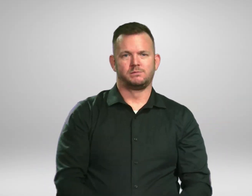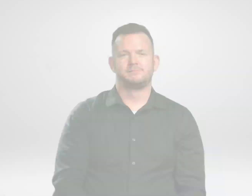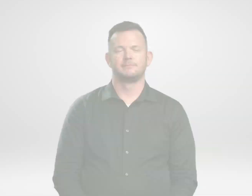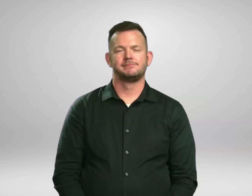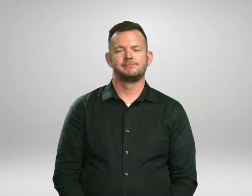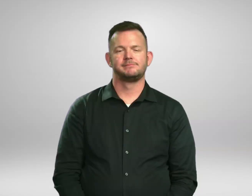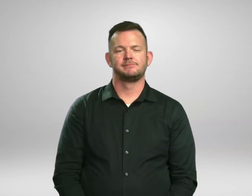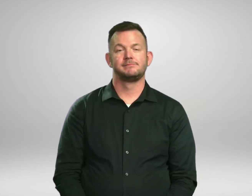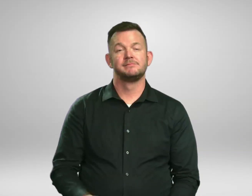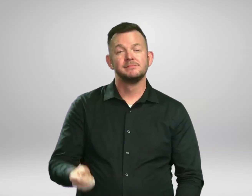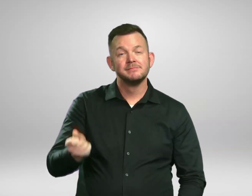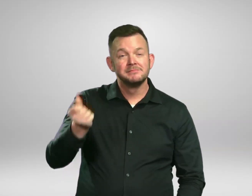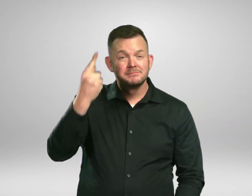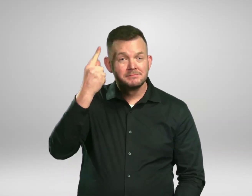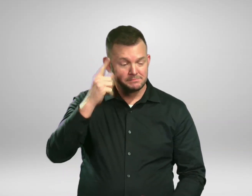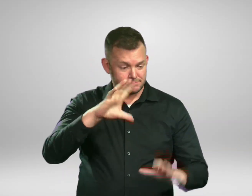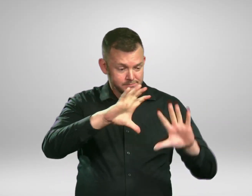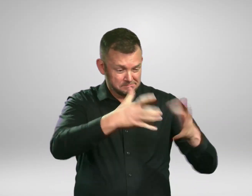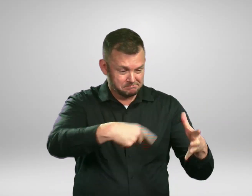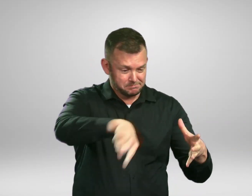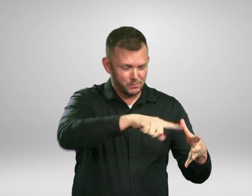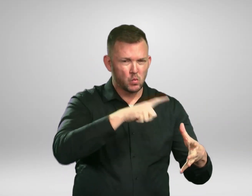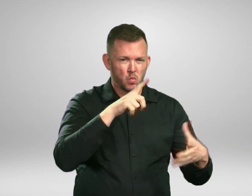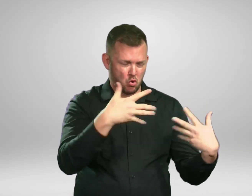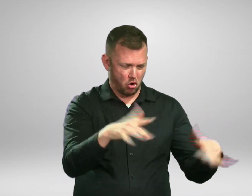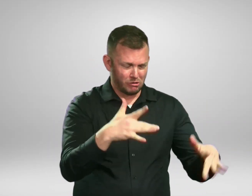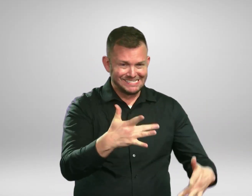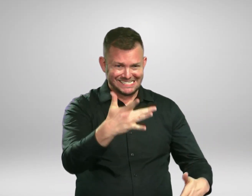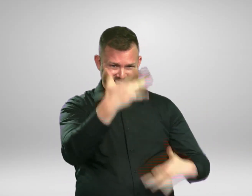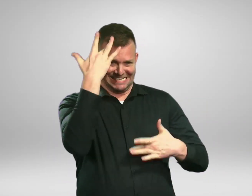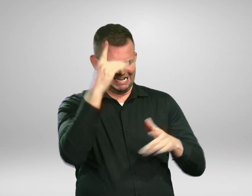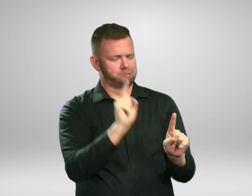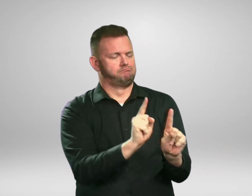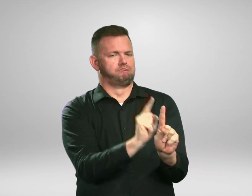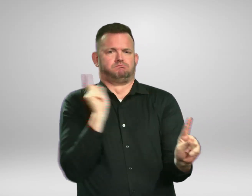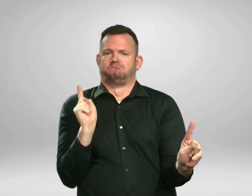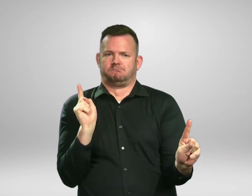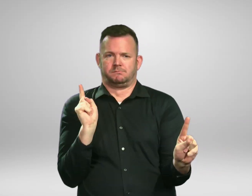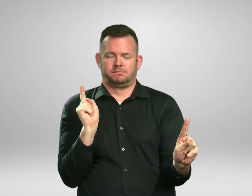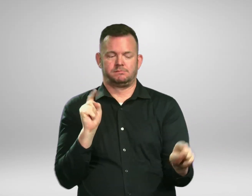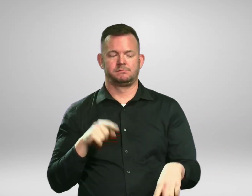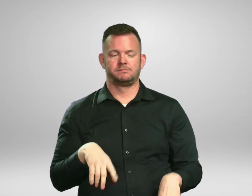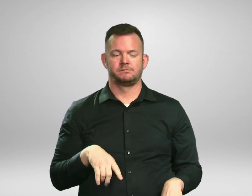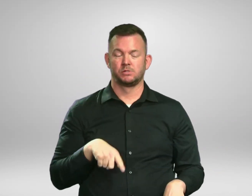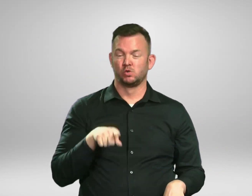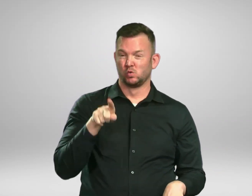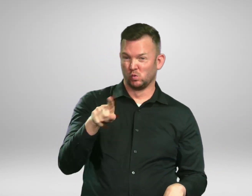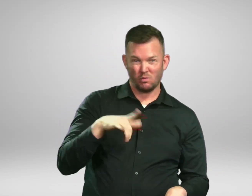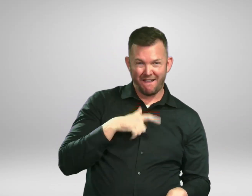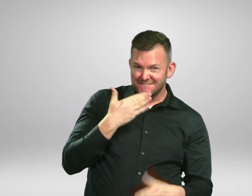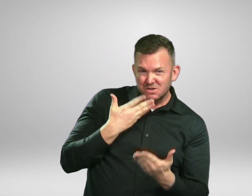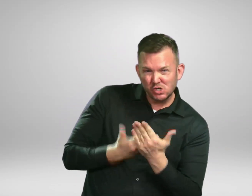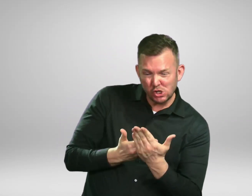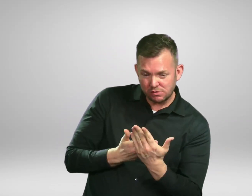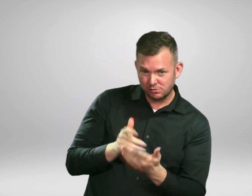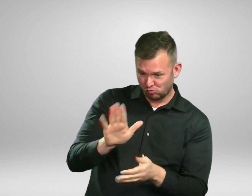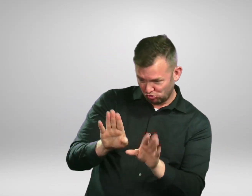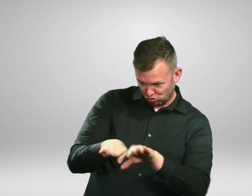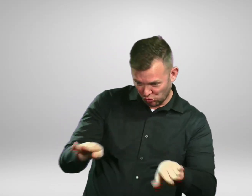Avoid close contact with people who are sick. Stay home when you are sick and keep children